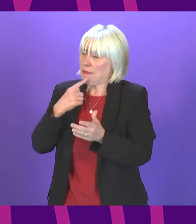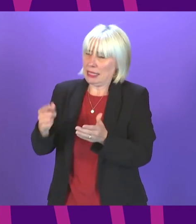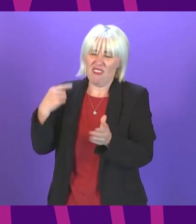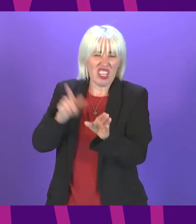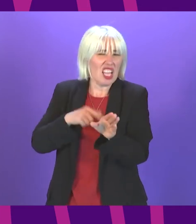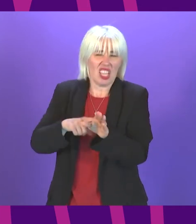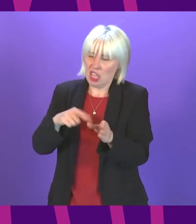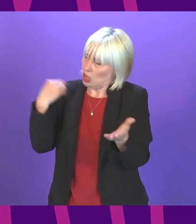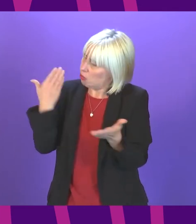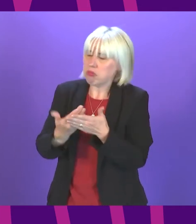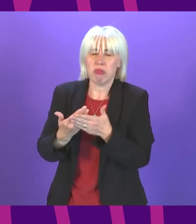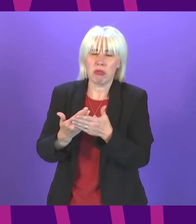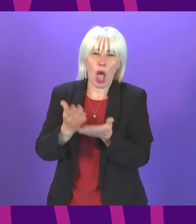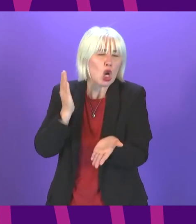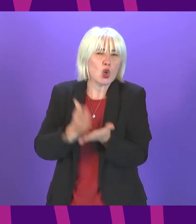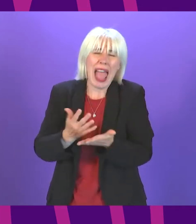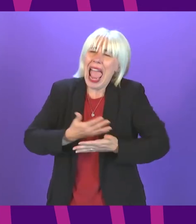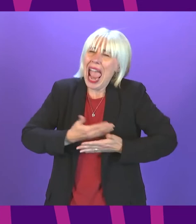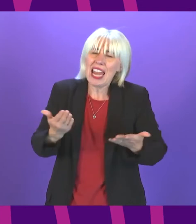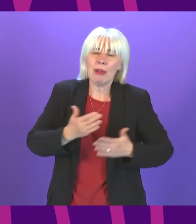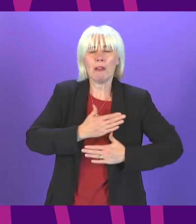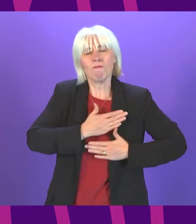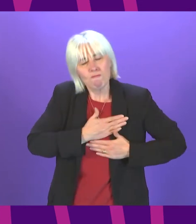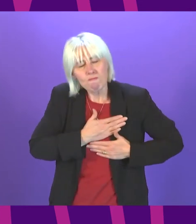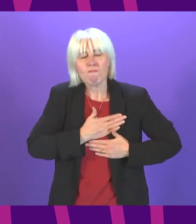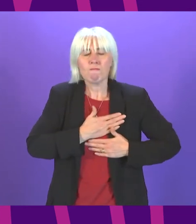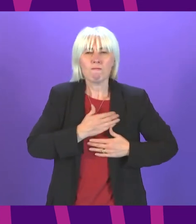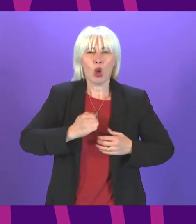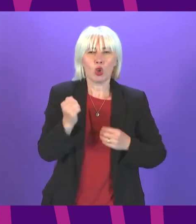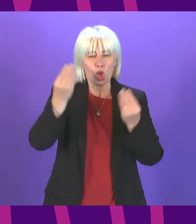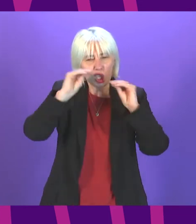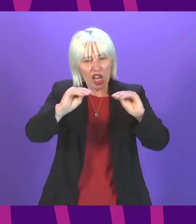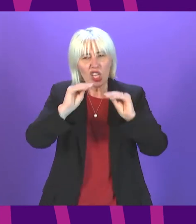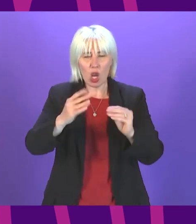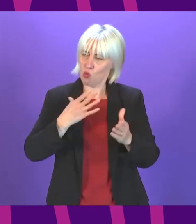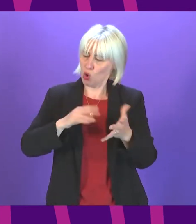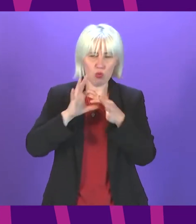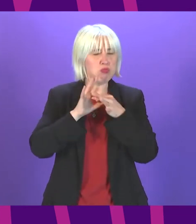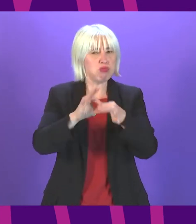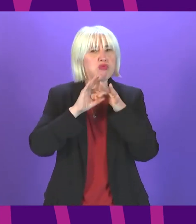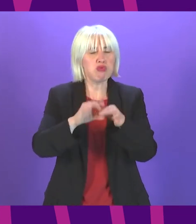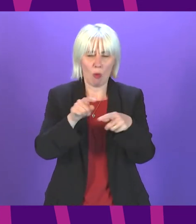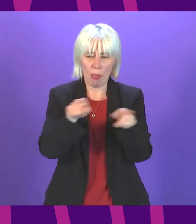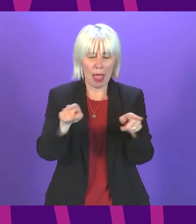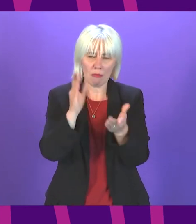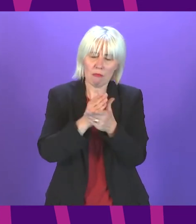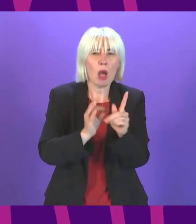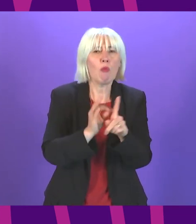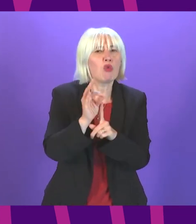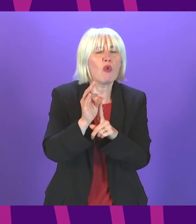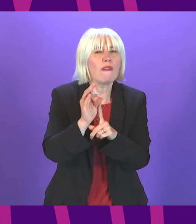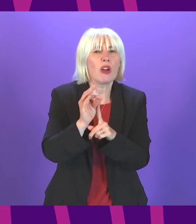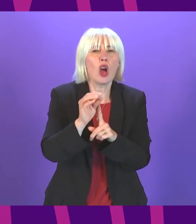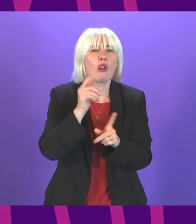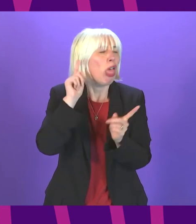surely anyone who cares about Scottish education would actually want to work with people to make things better not